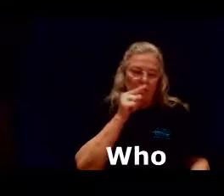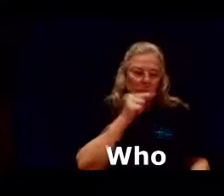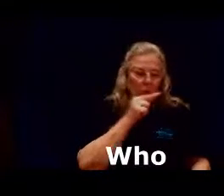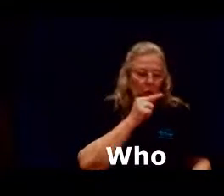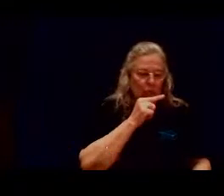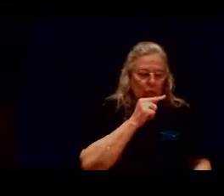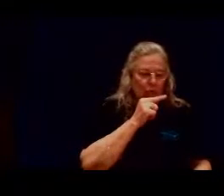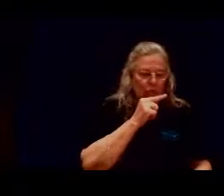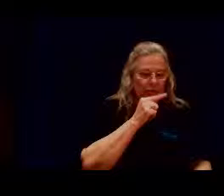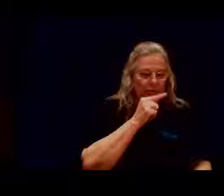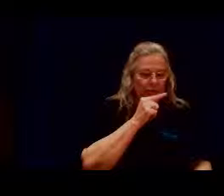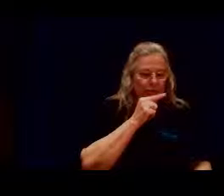who's